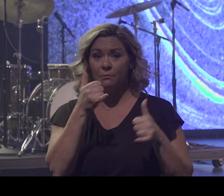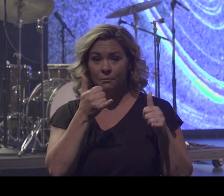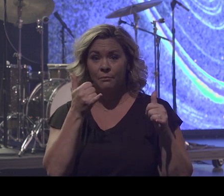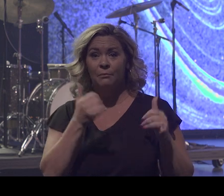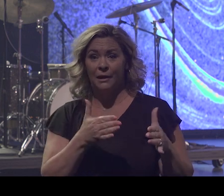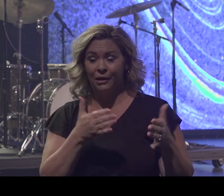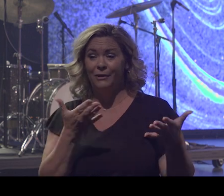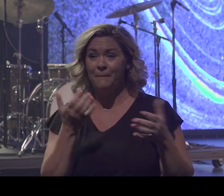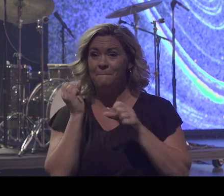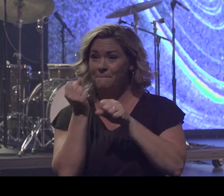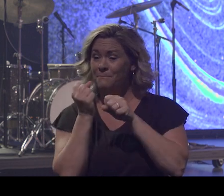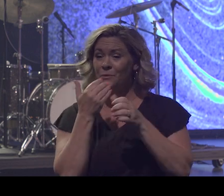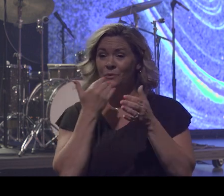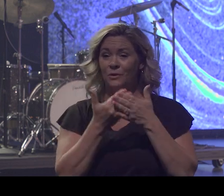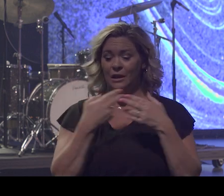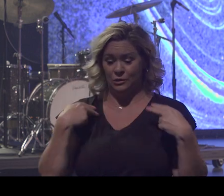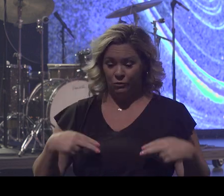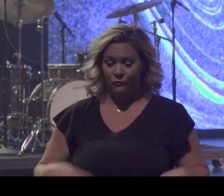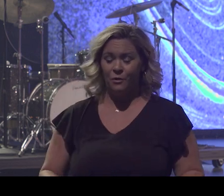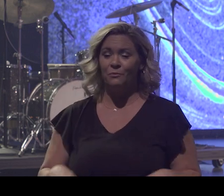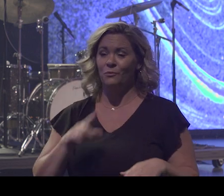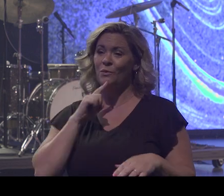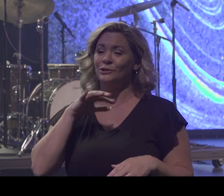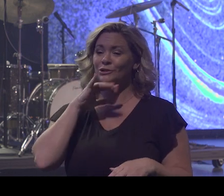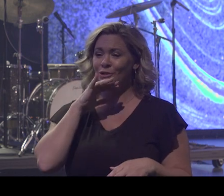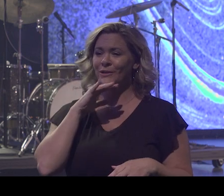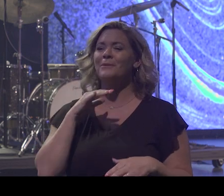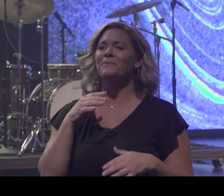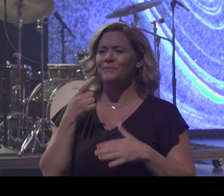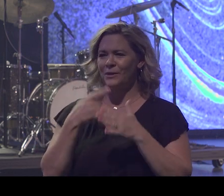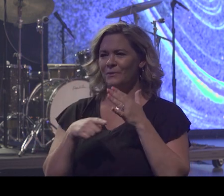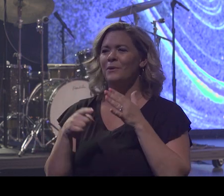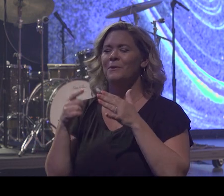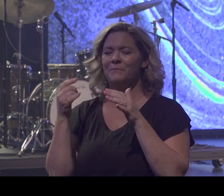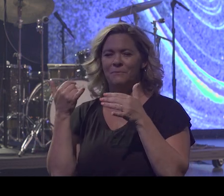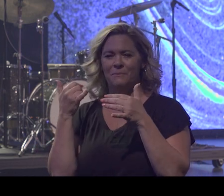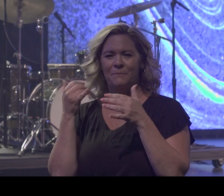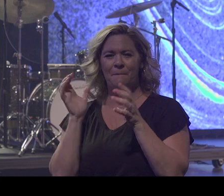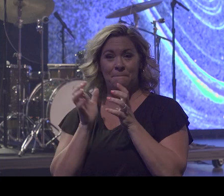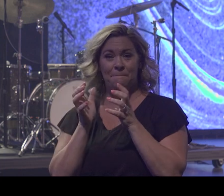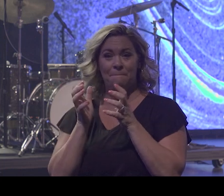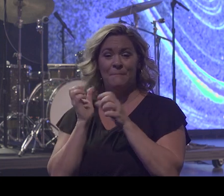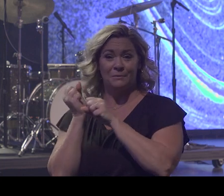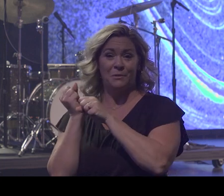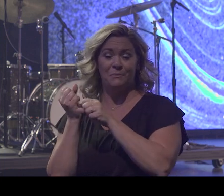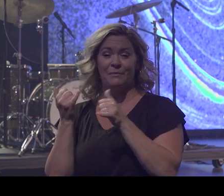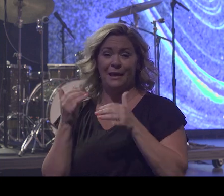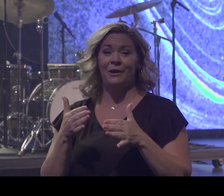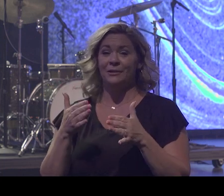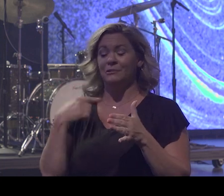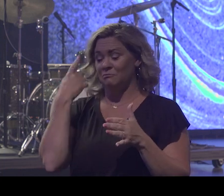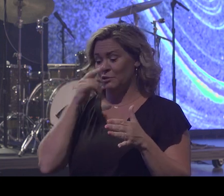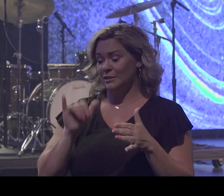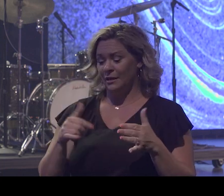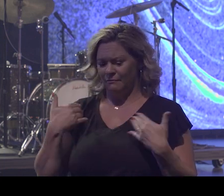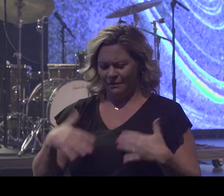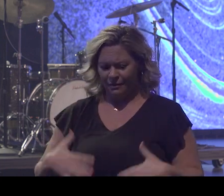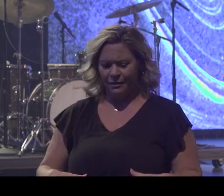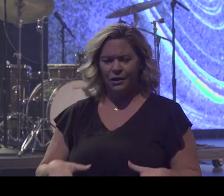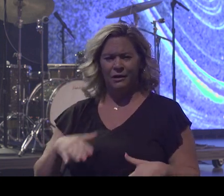his uniform was dirty. And that's what a baseball player looks like with a dirty uniform. Because if your uniform clean and you're just keeping it clean, you're not